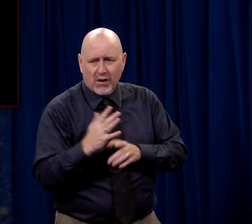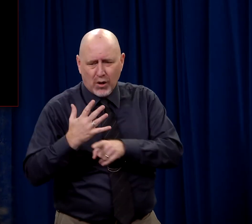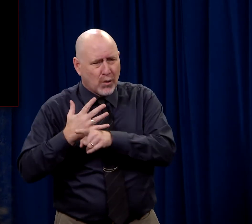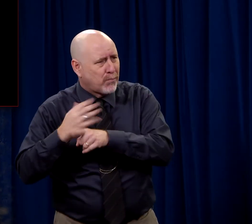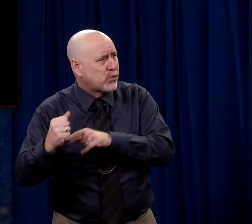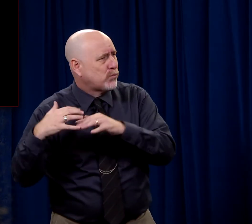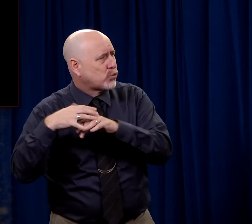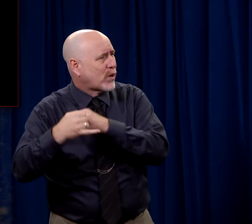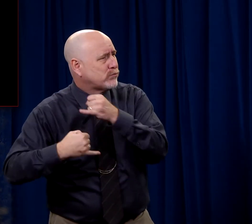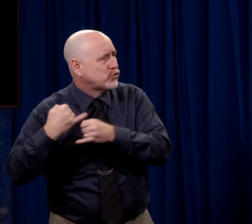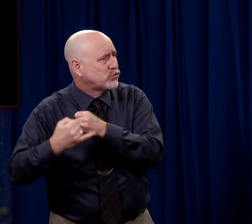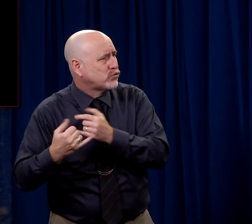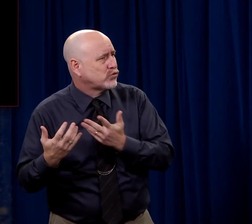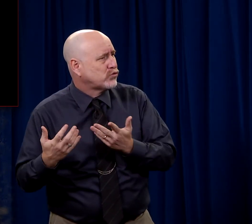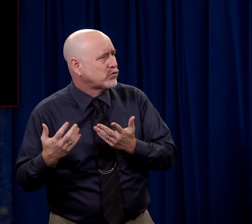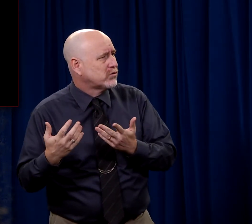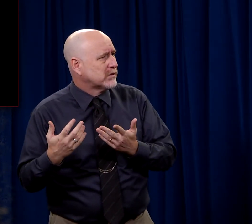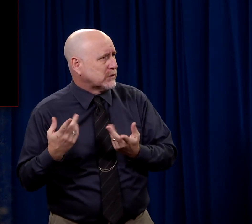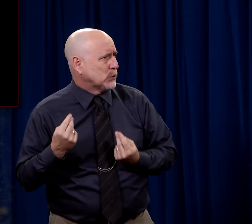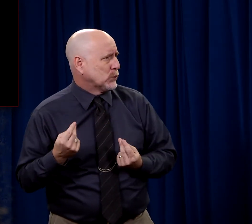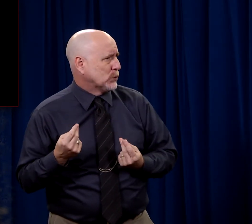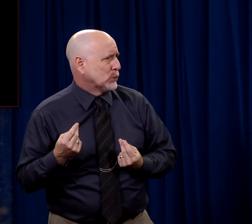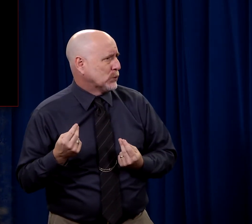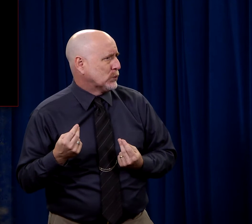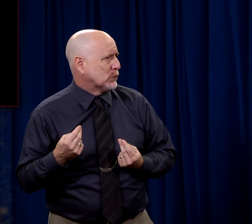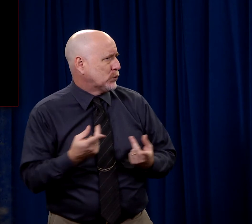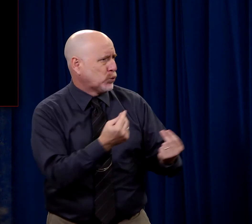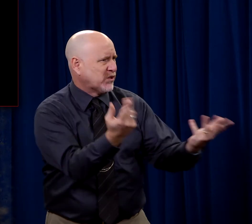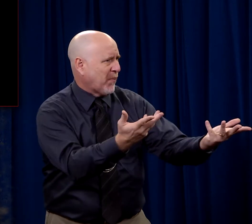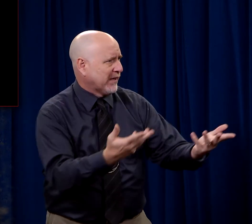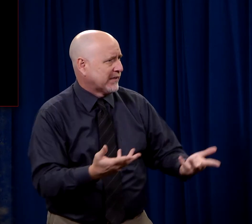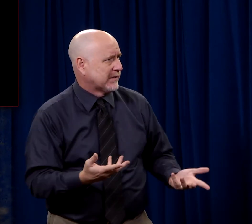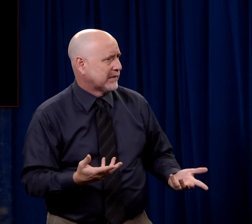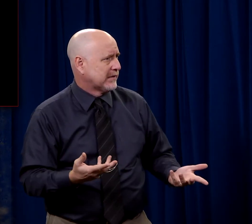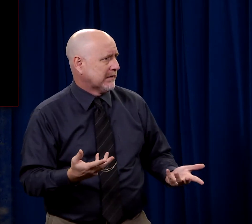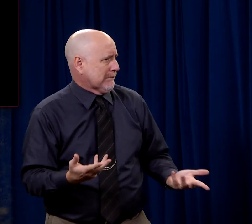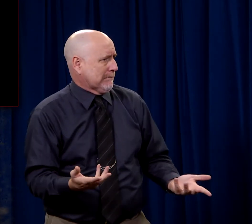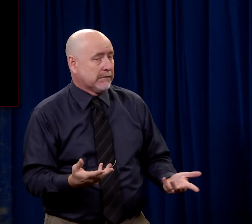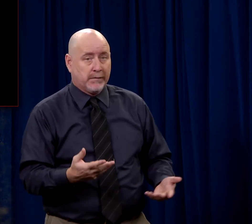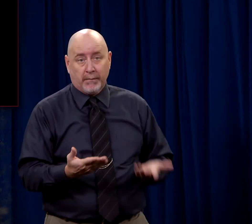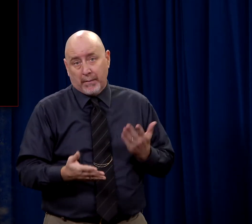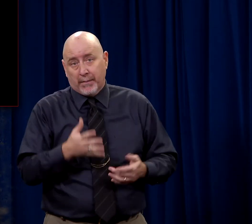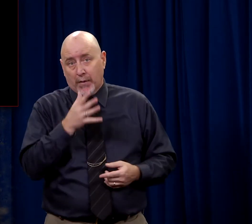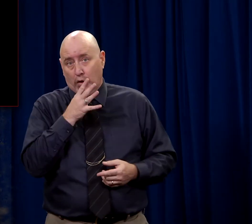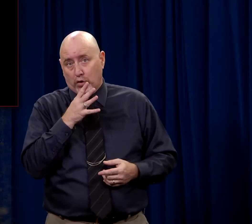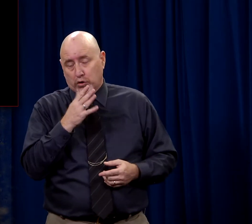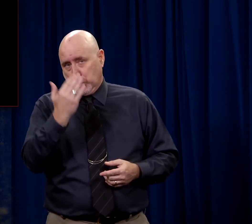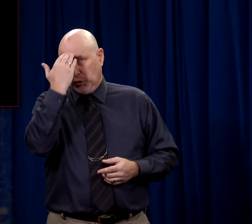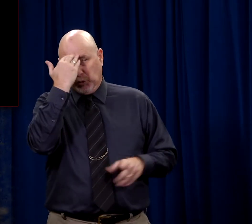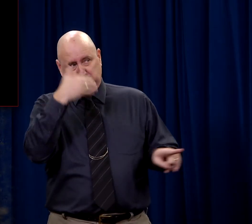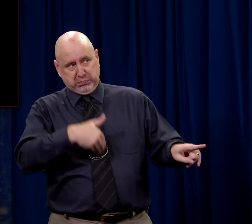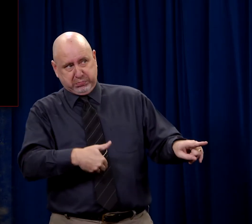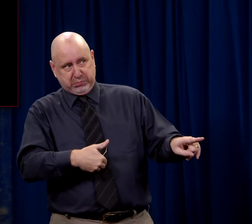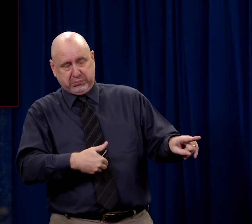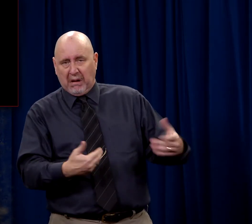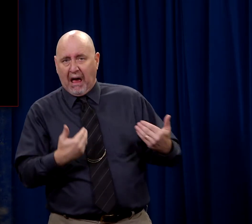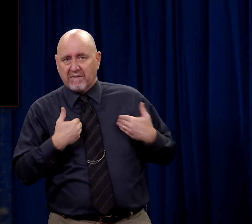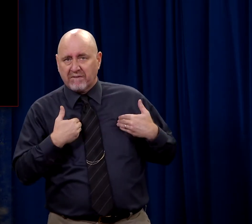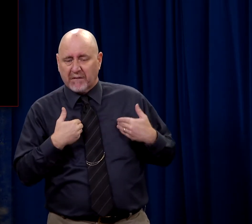we're all out of grape juice and I don't know what we're going to do. You need to do something. I don't know if she...I suppose she knew that He had